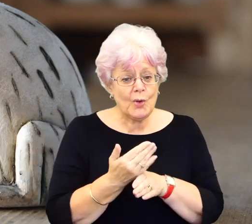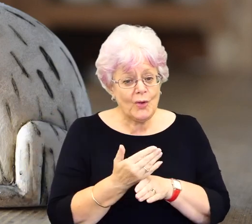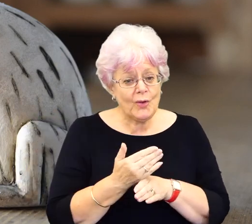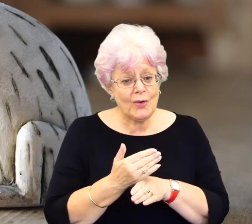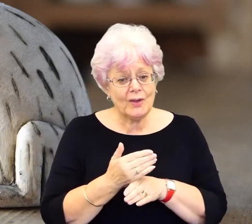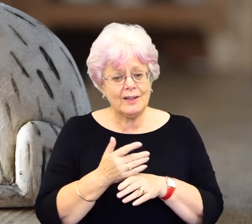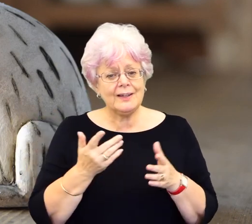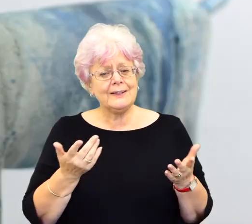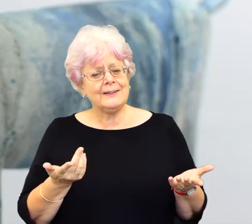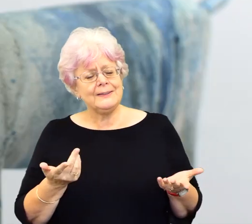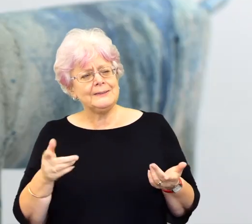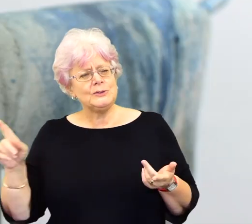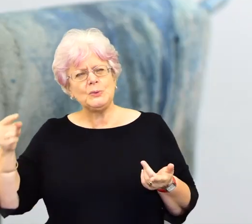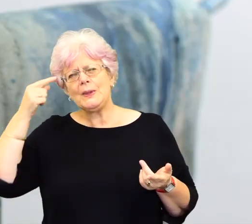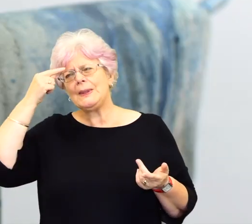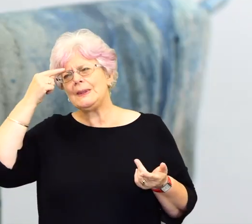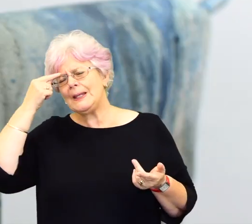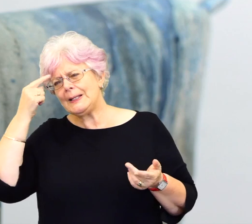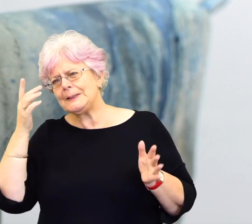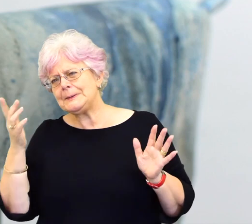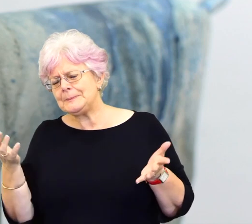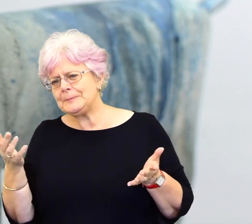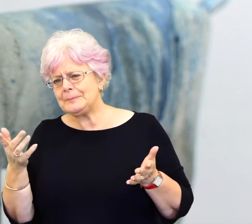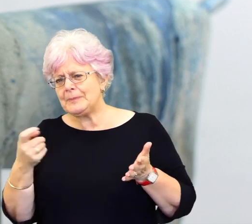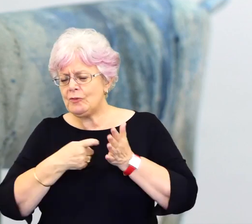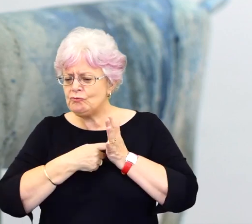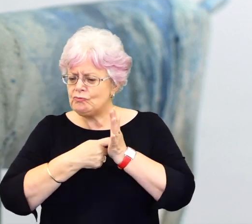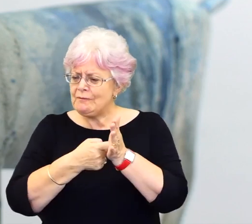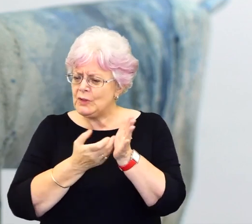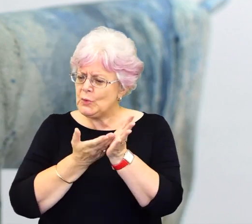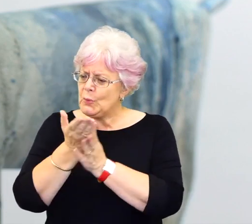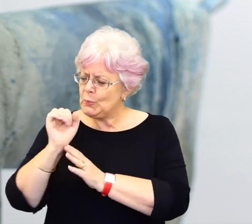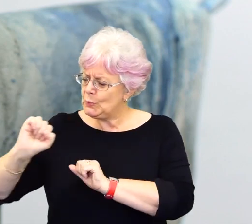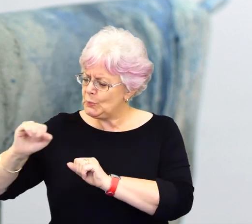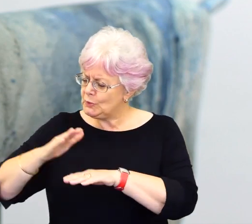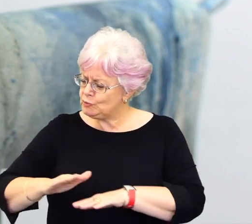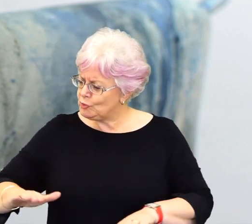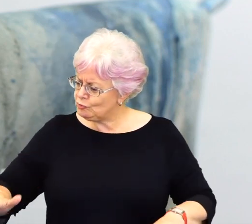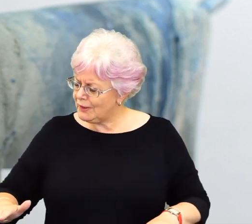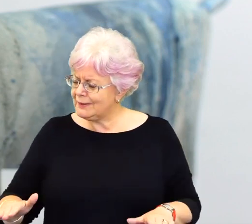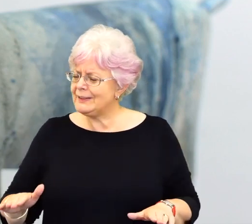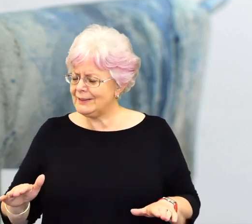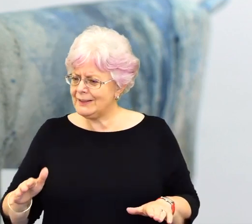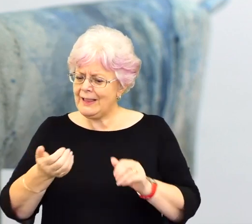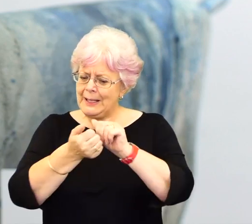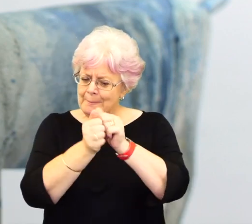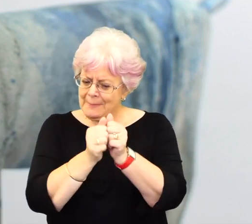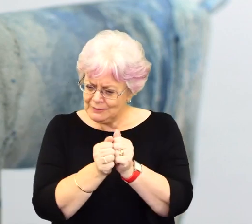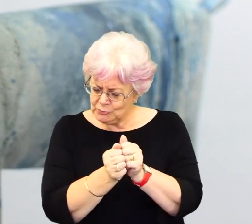sense of, well, at ease. But would you say that's something where you reference through your childhood, being very at ease with animals and